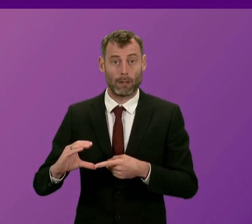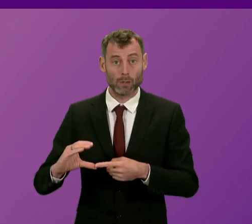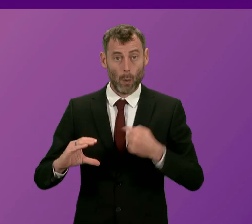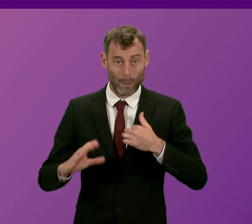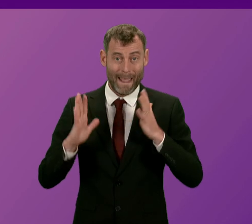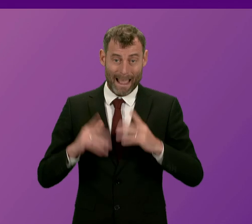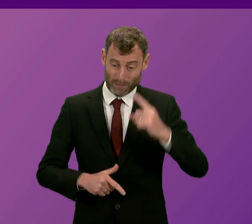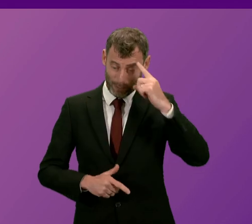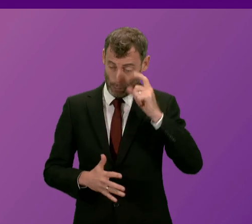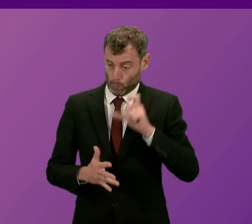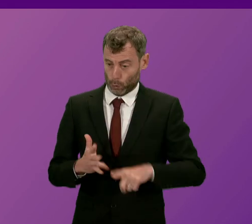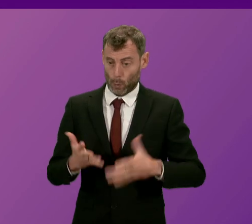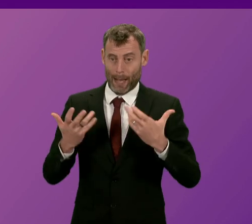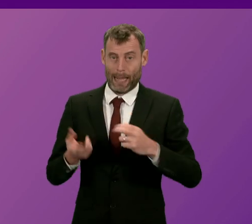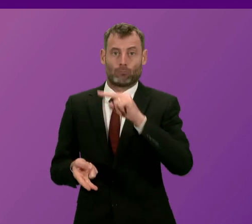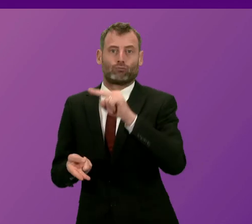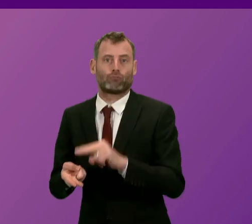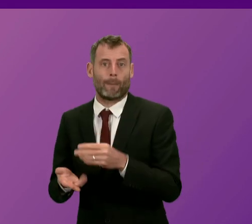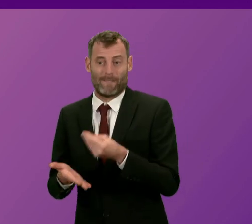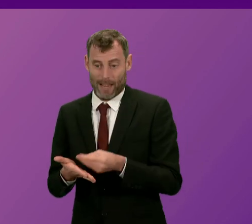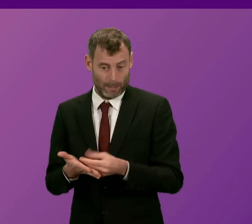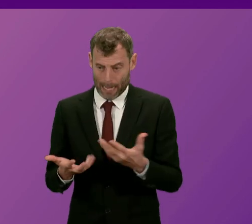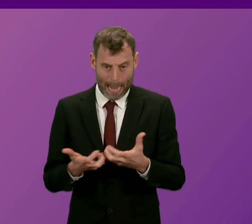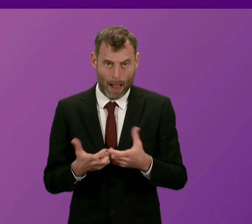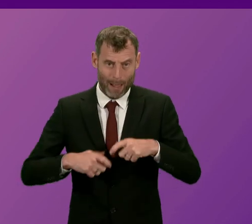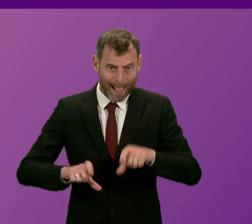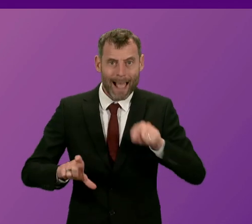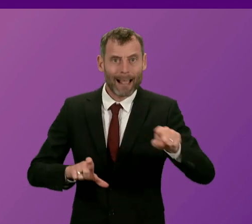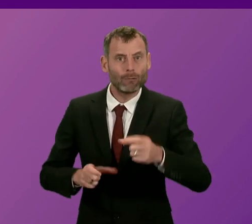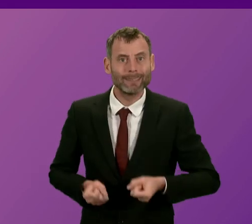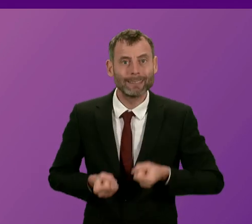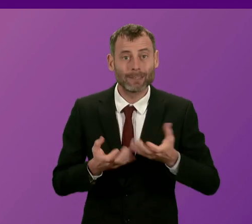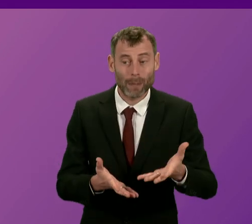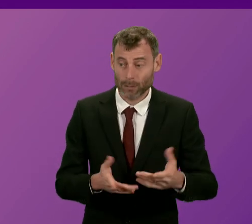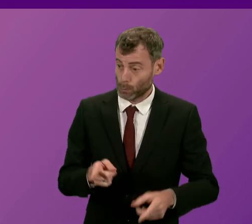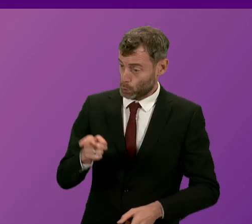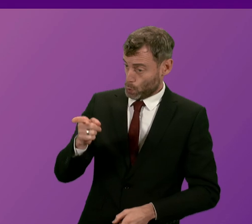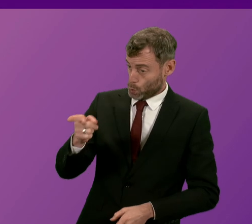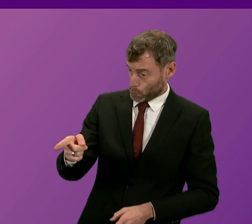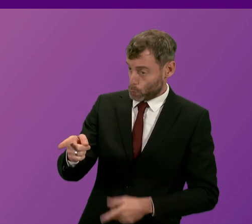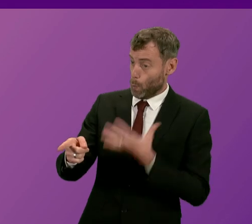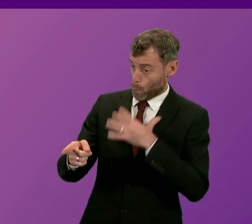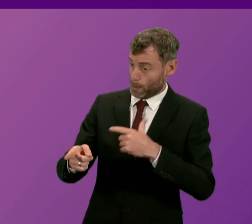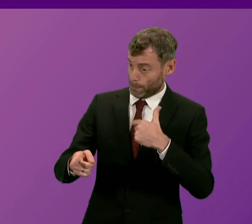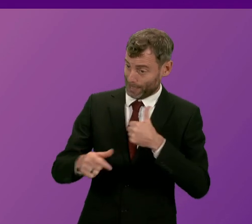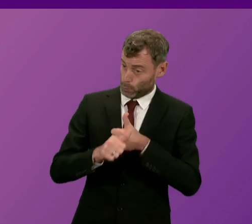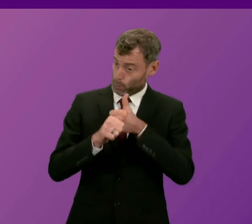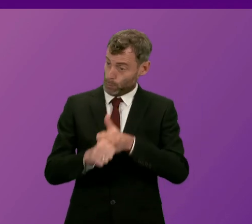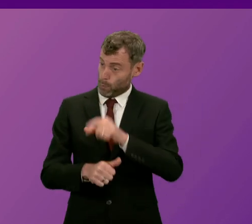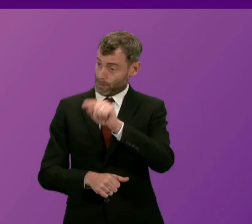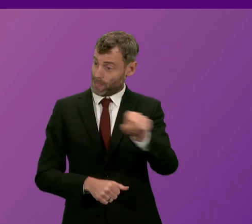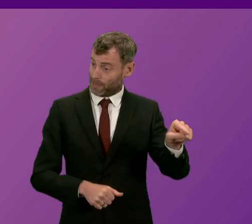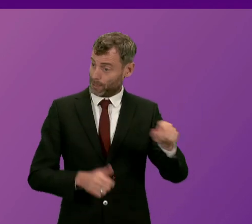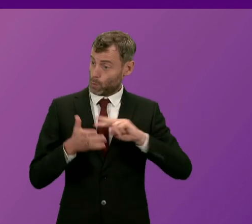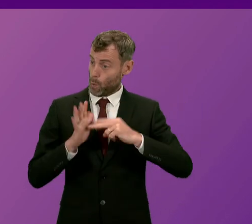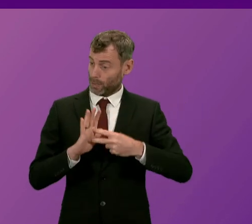but I simply appeal to Mr Whittle to follow through his commitment to encourage me to support these organisations and these